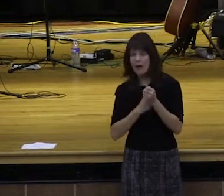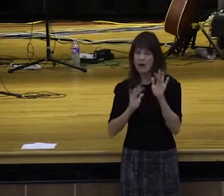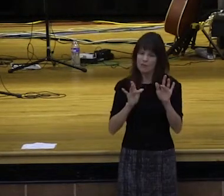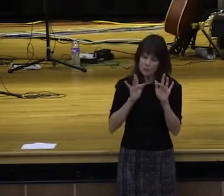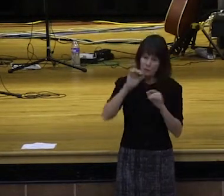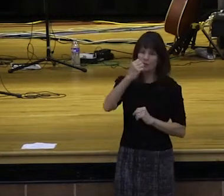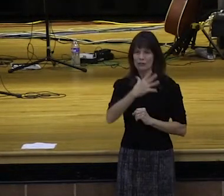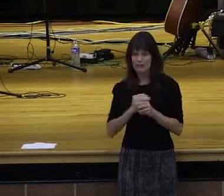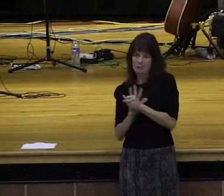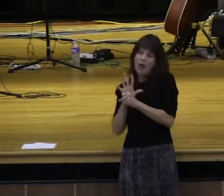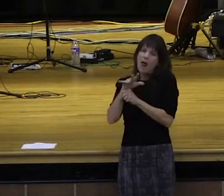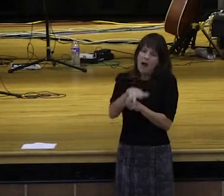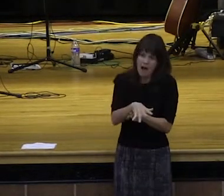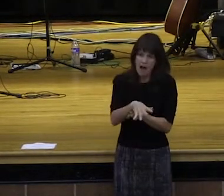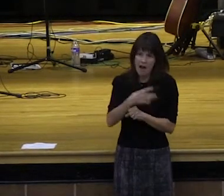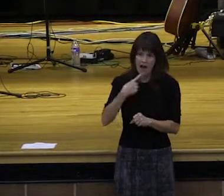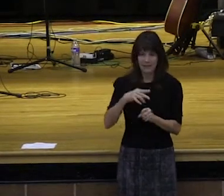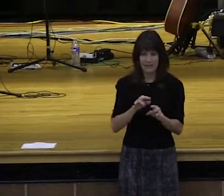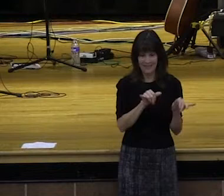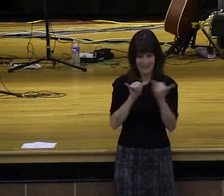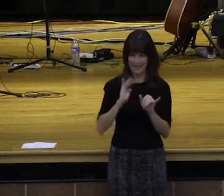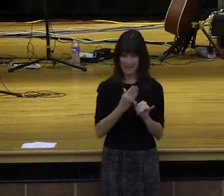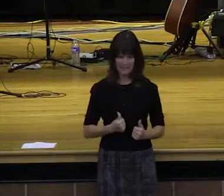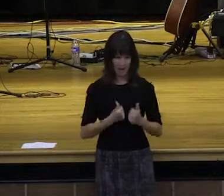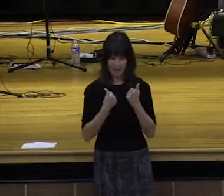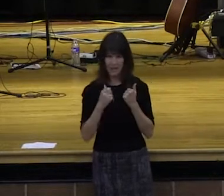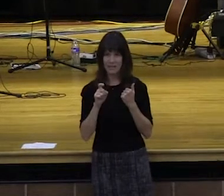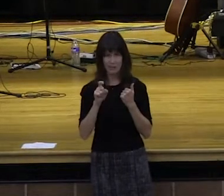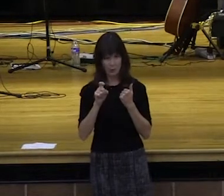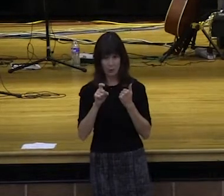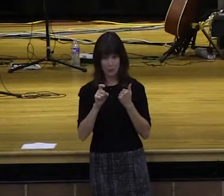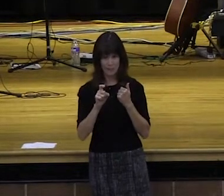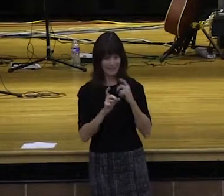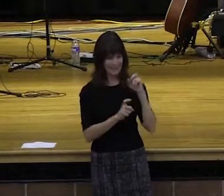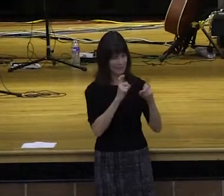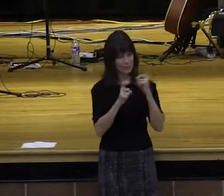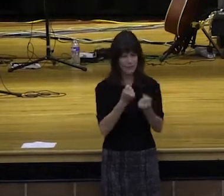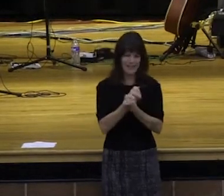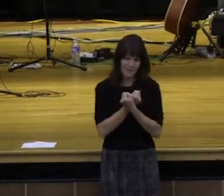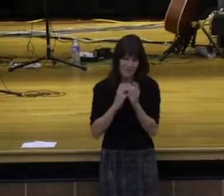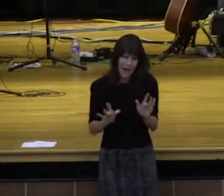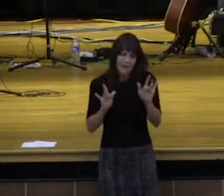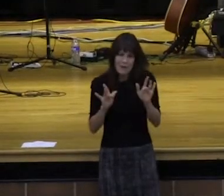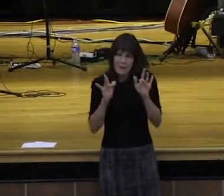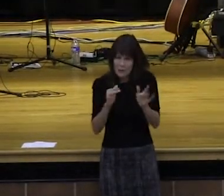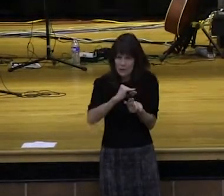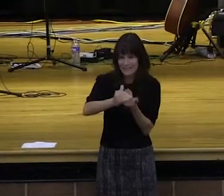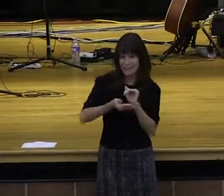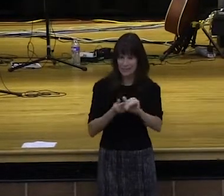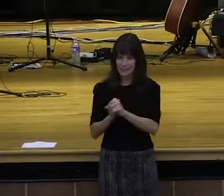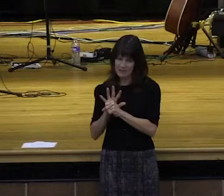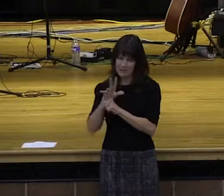Ah, generous lives. 1 Peter 3.8 says to sum up all of you, be harmonious,